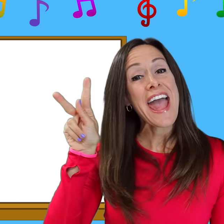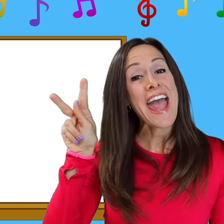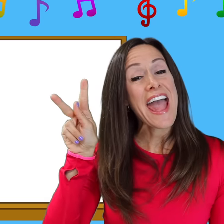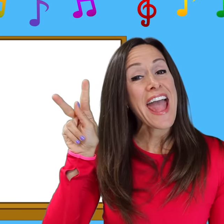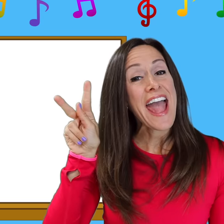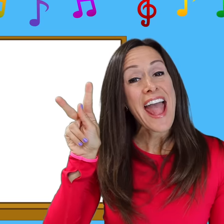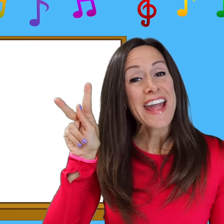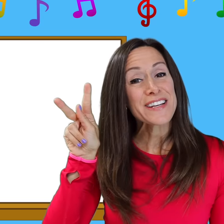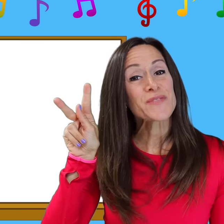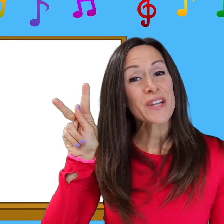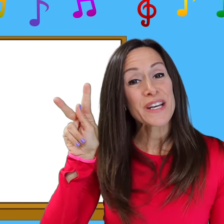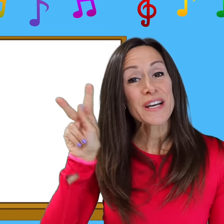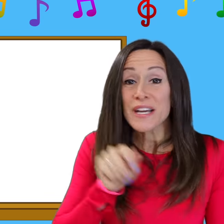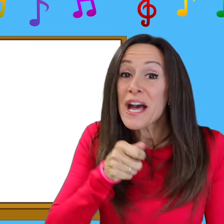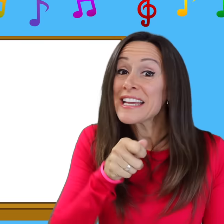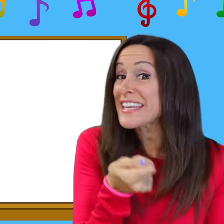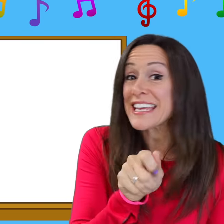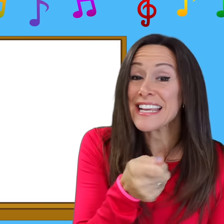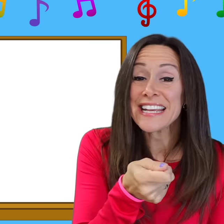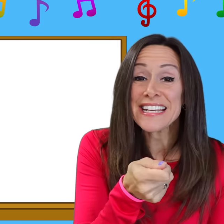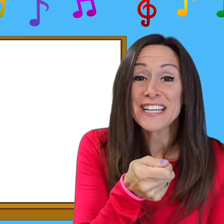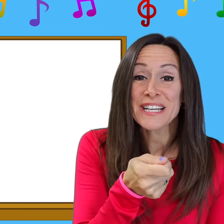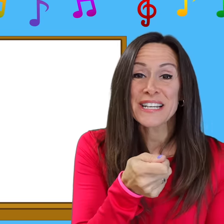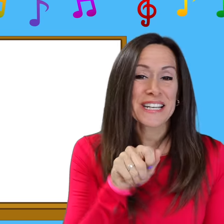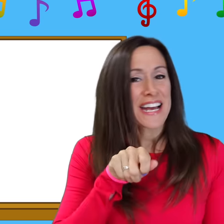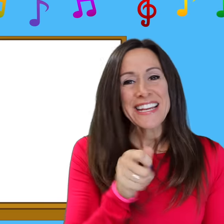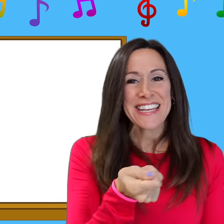is for k-k-key, k-k-key